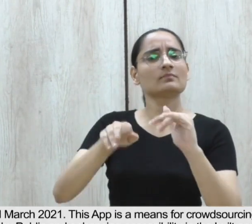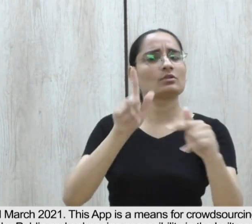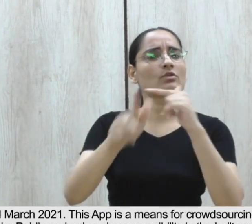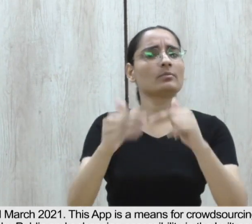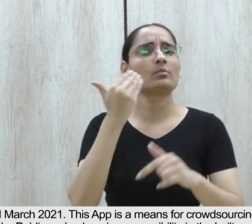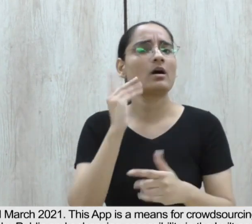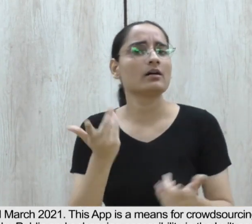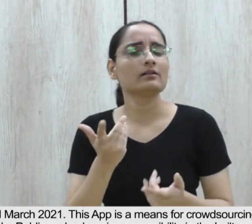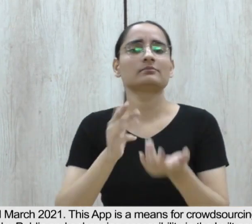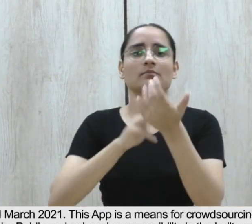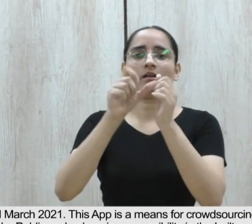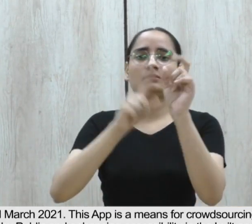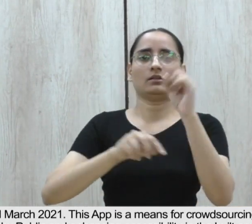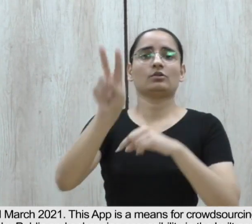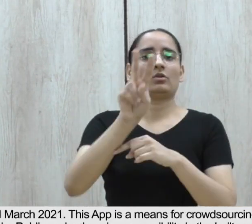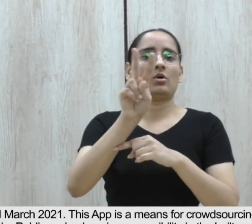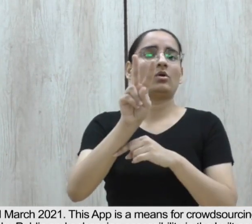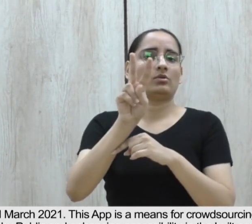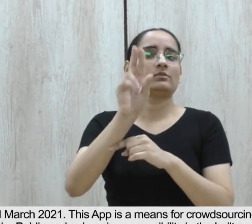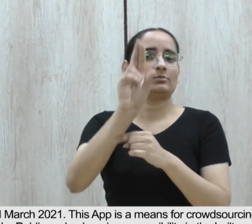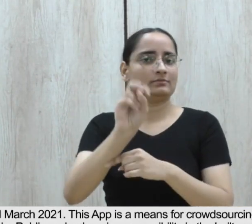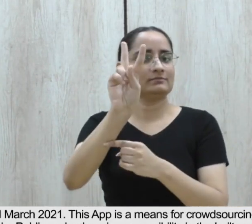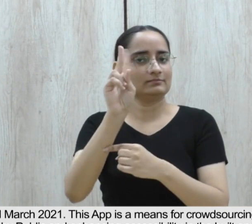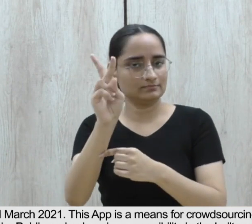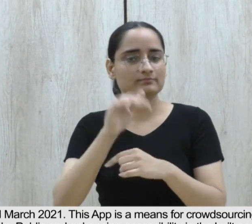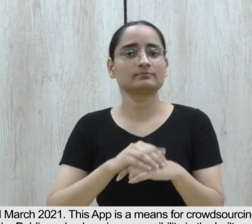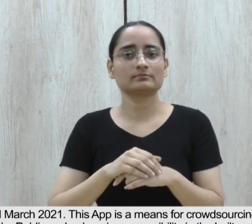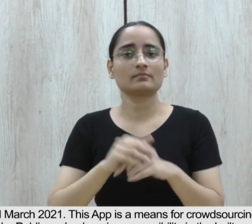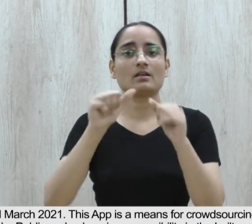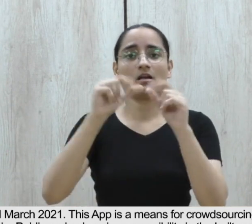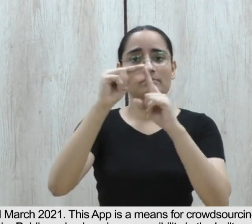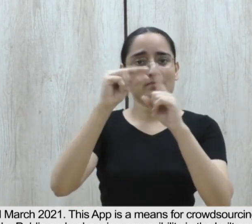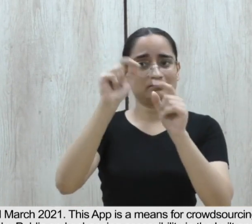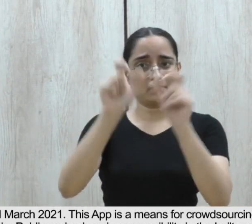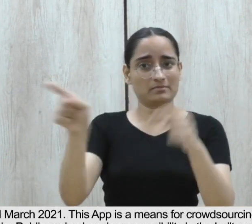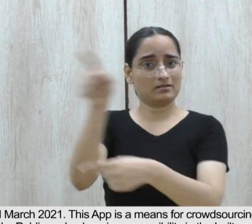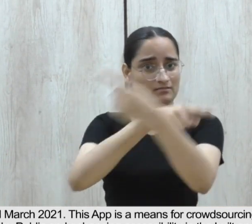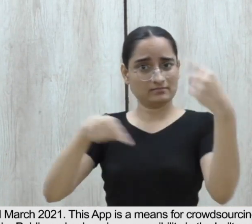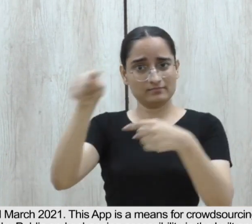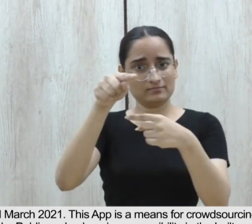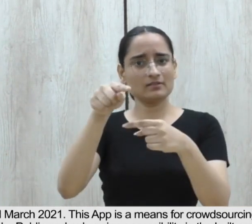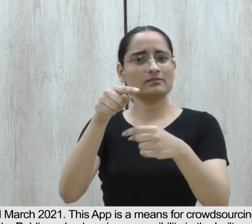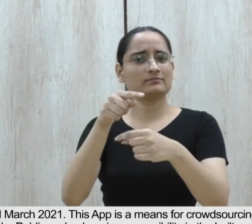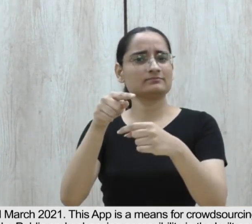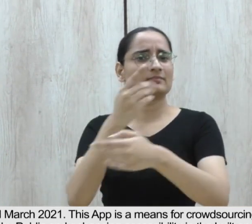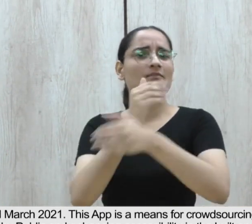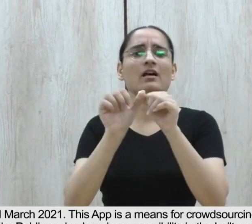on 2nd of March 2021. 15.9. app is a means for